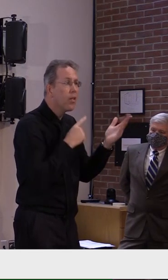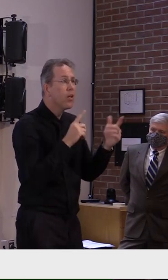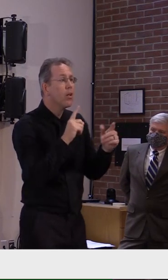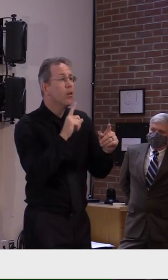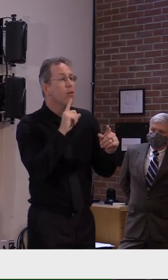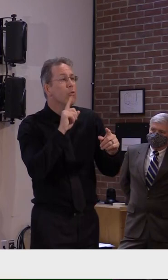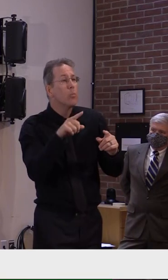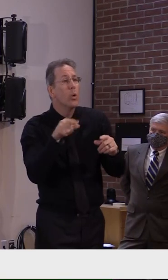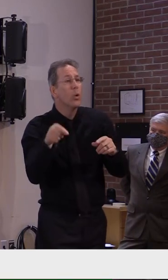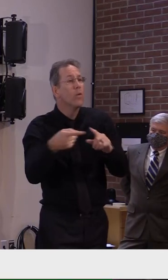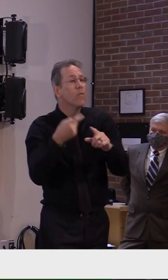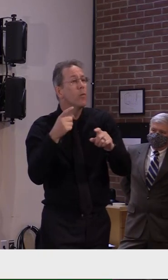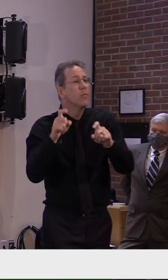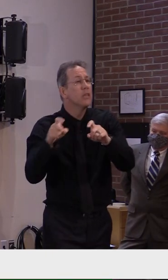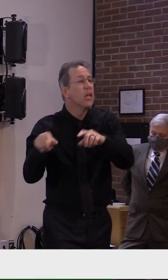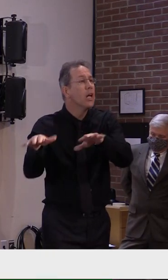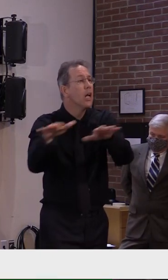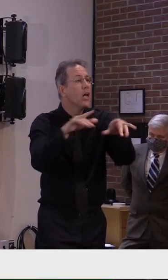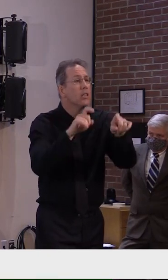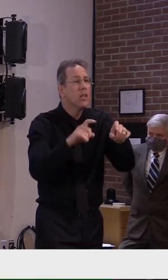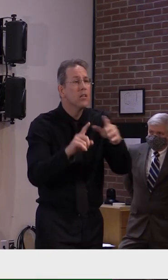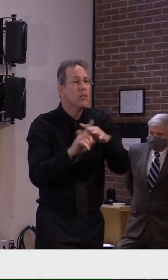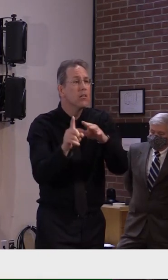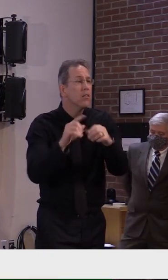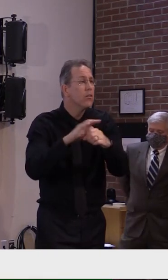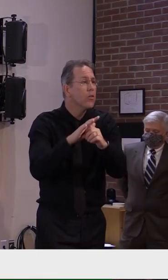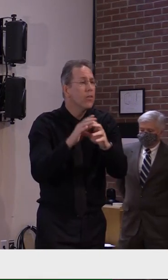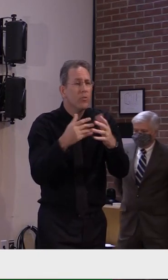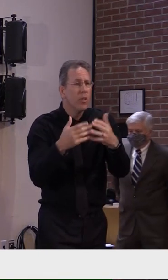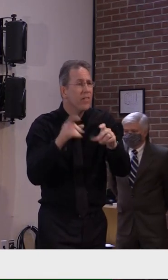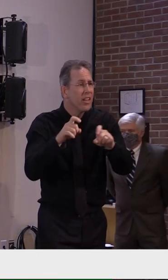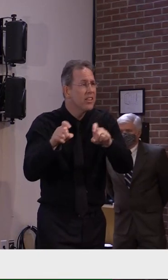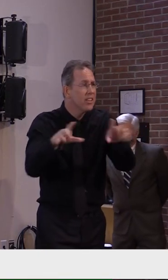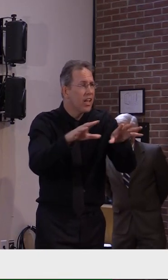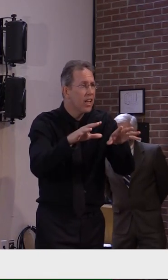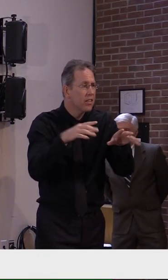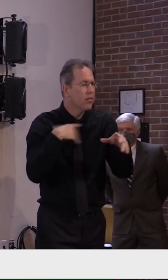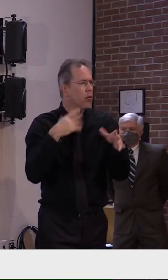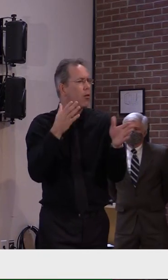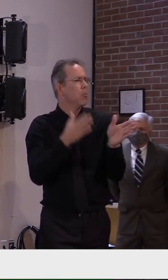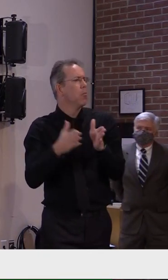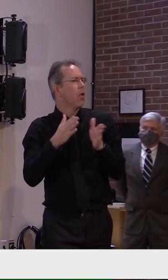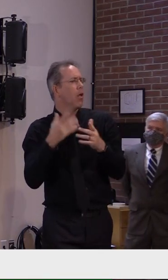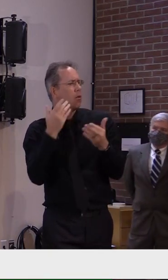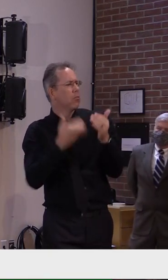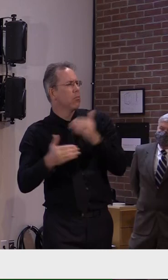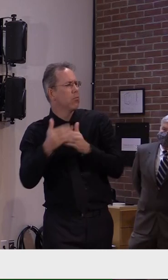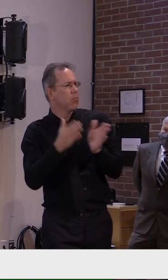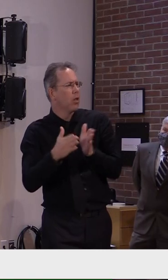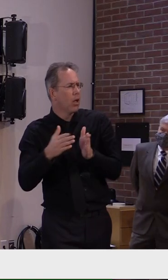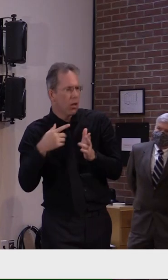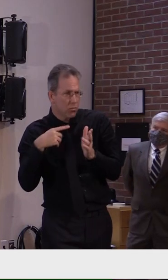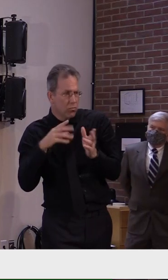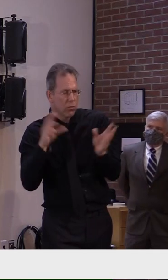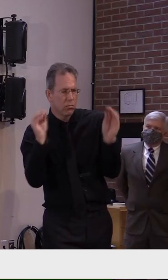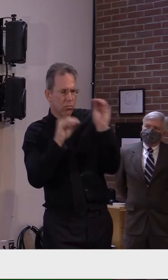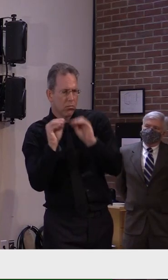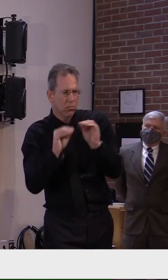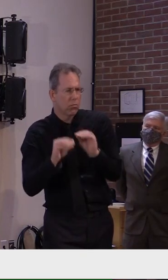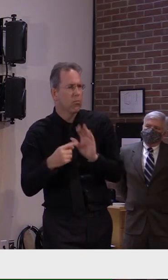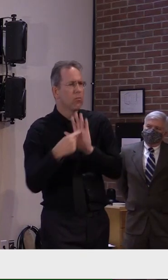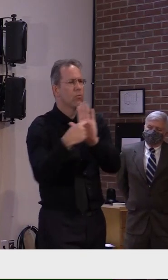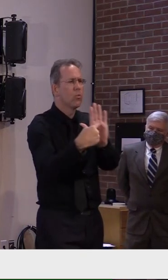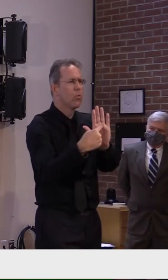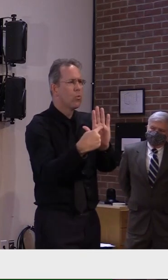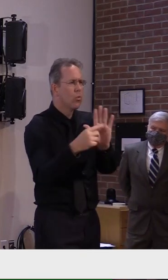that would be useful you know in terms of an aggregate report probably not something we'd want to come out with every three days but something to